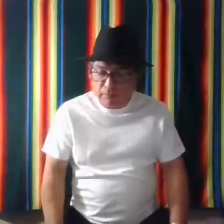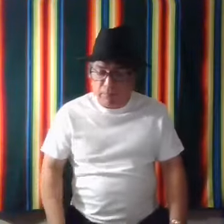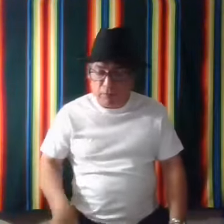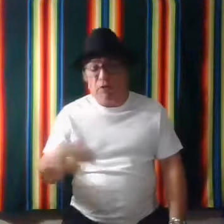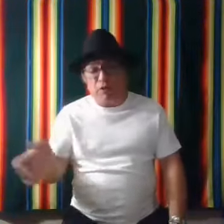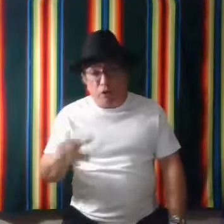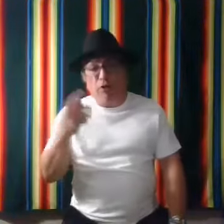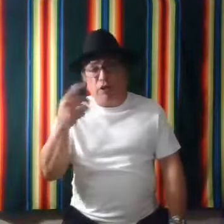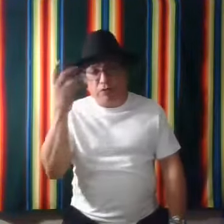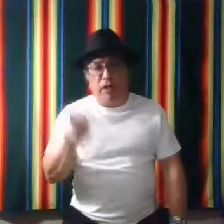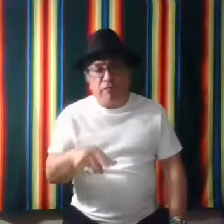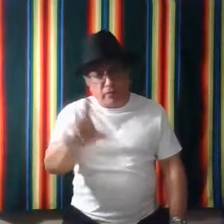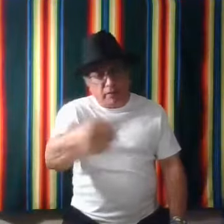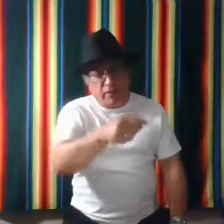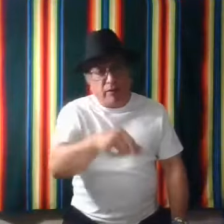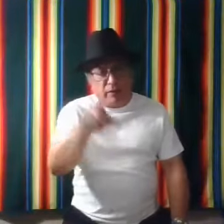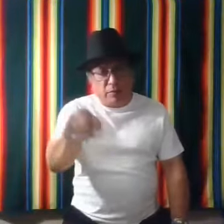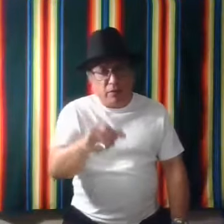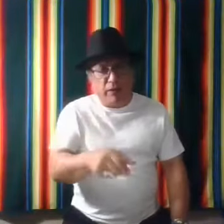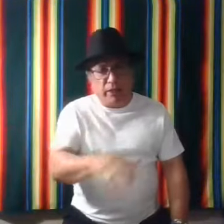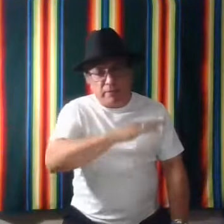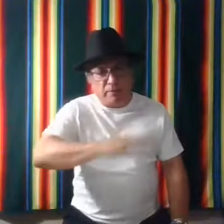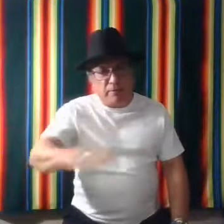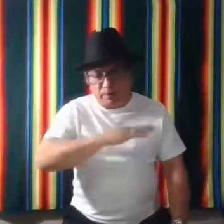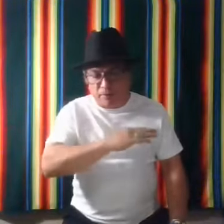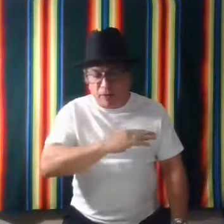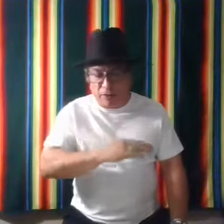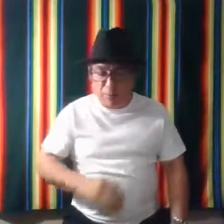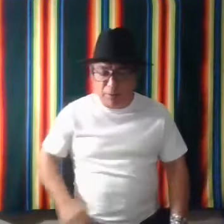If it was a joke and he was laughing. Quick. Yes. Good one.